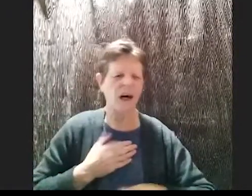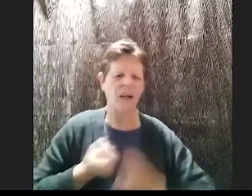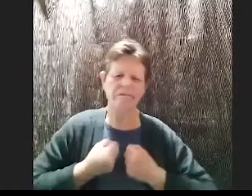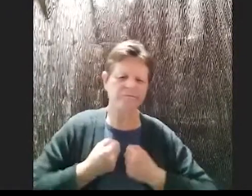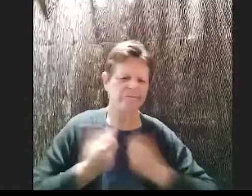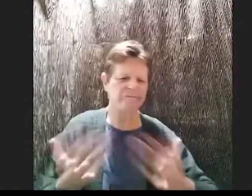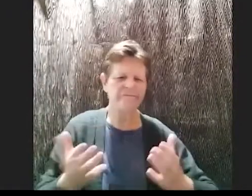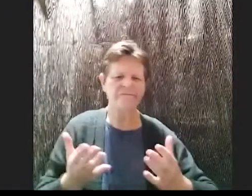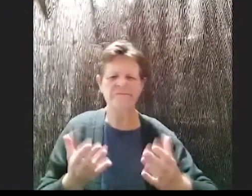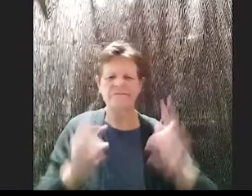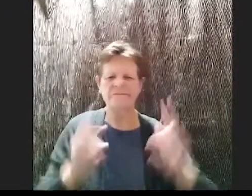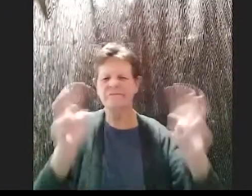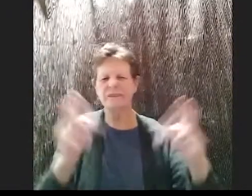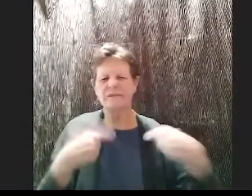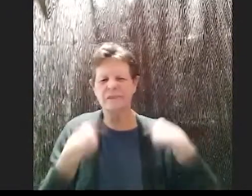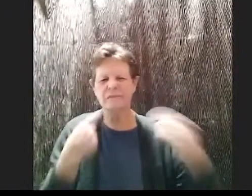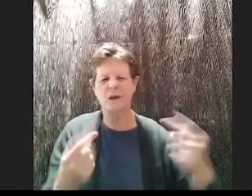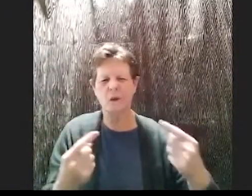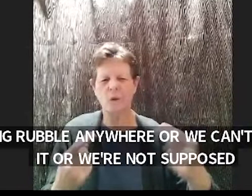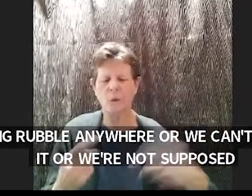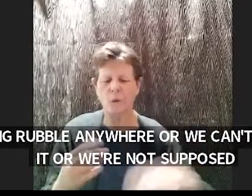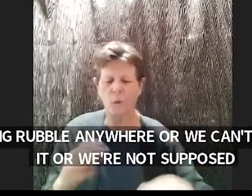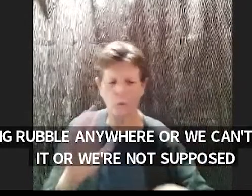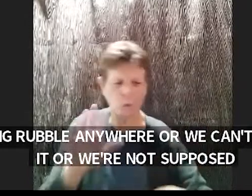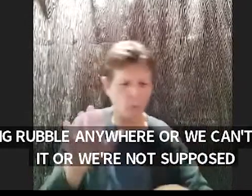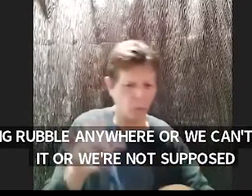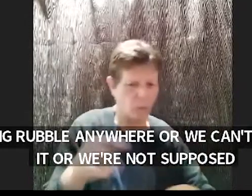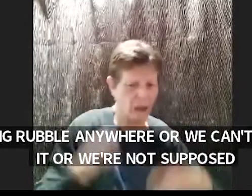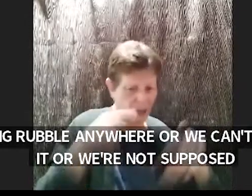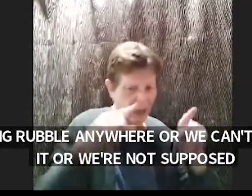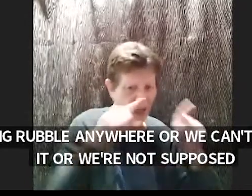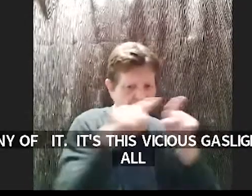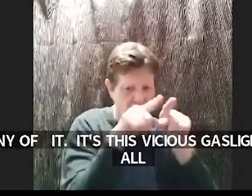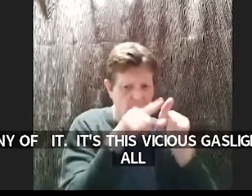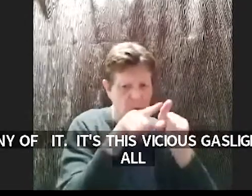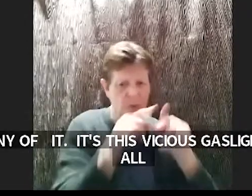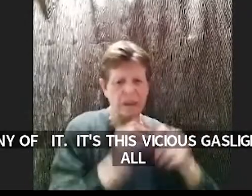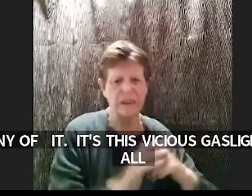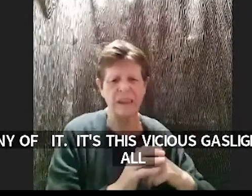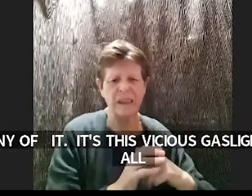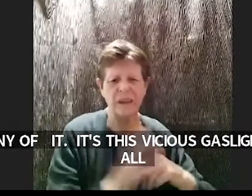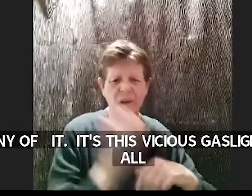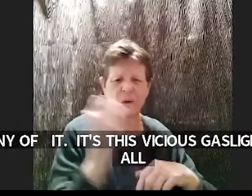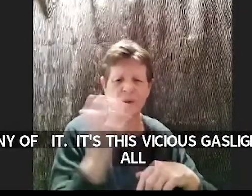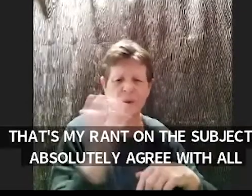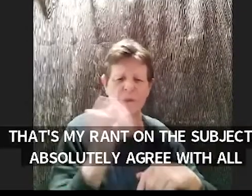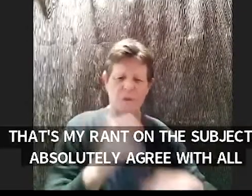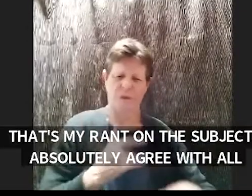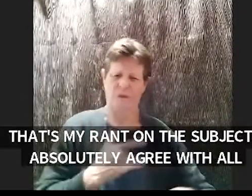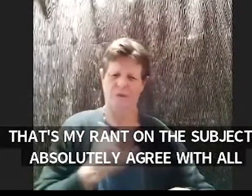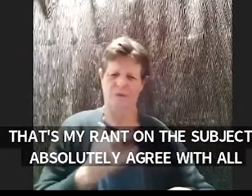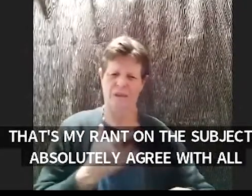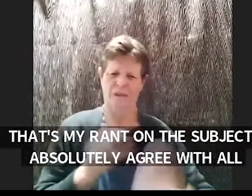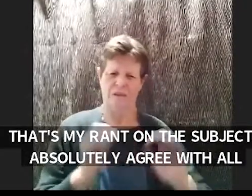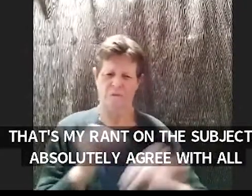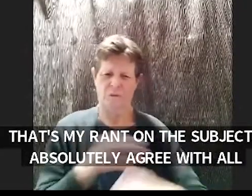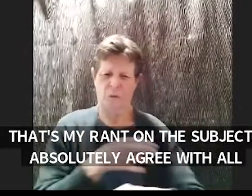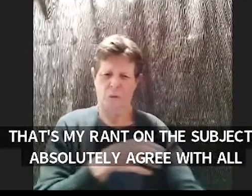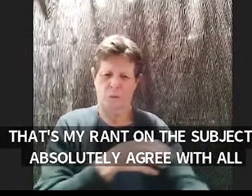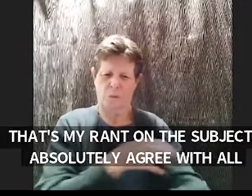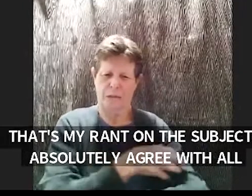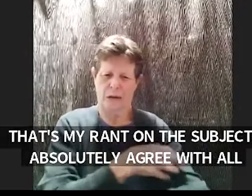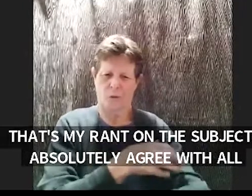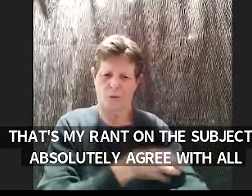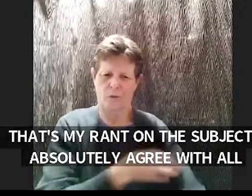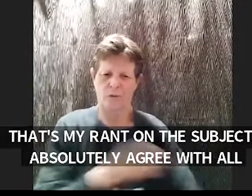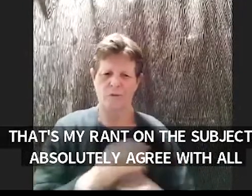absolutely agree with all of that like yeah that that faux powerlessness absolutely um and